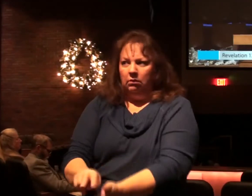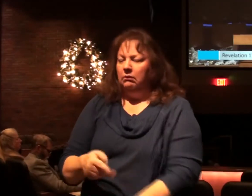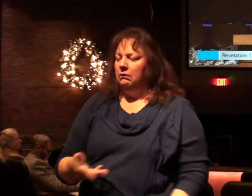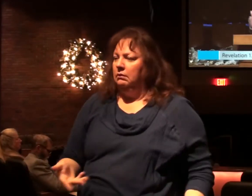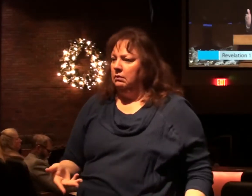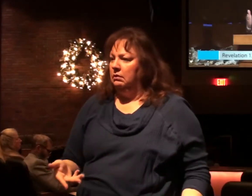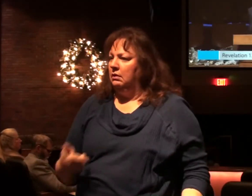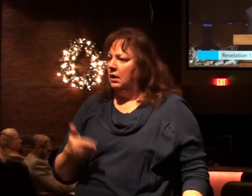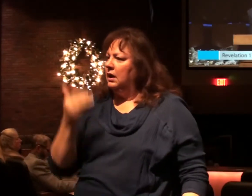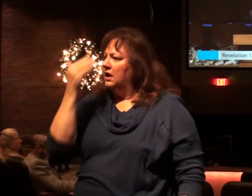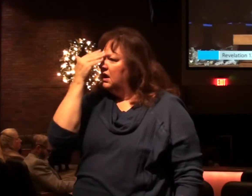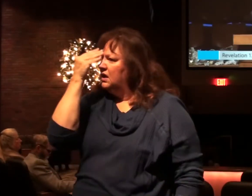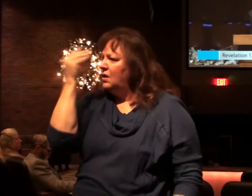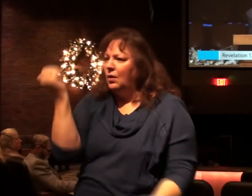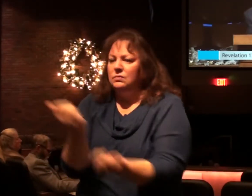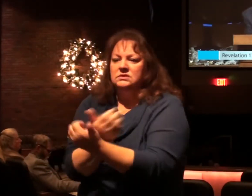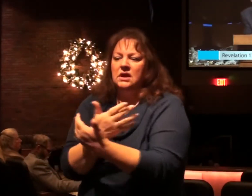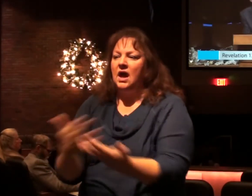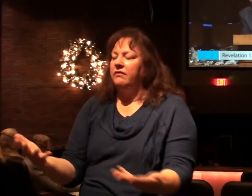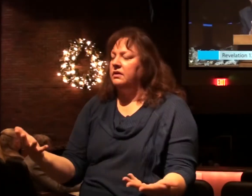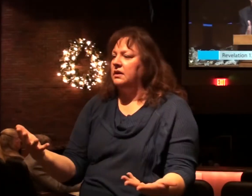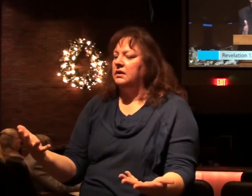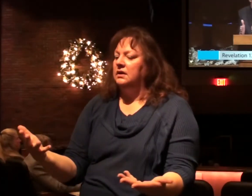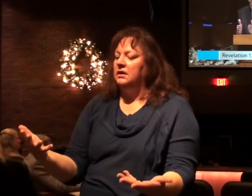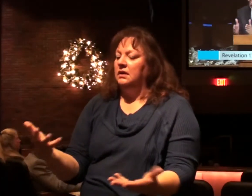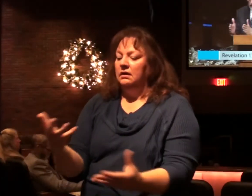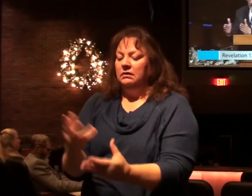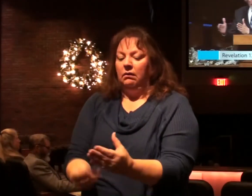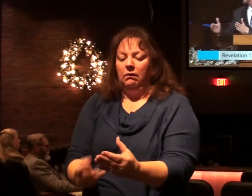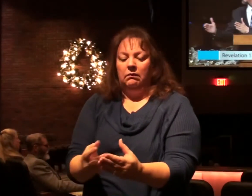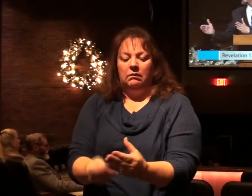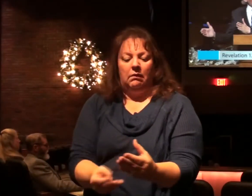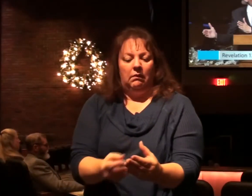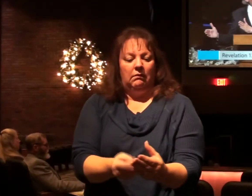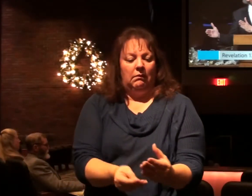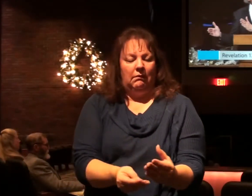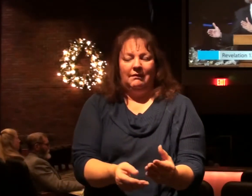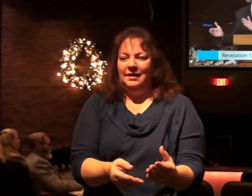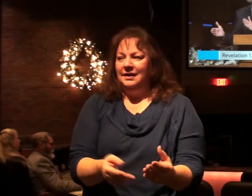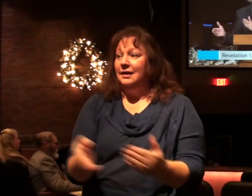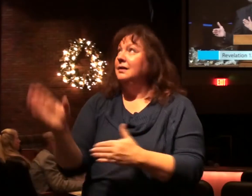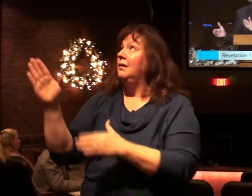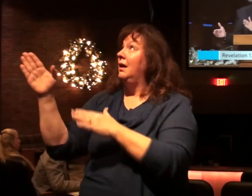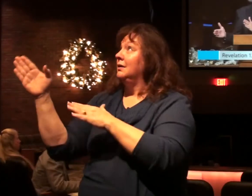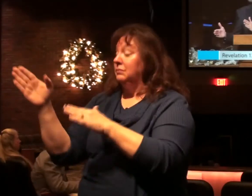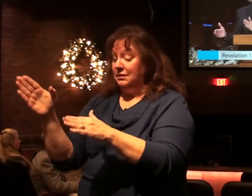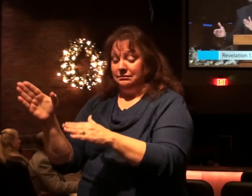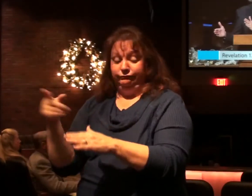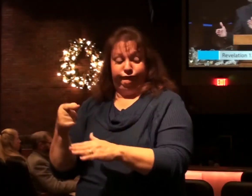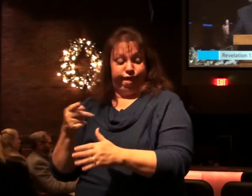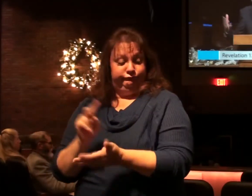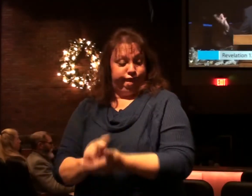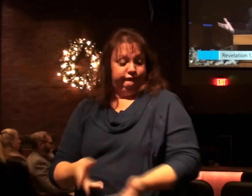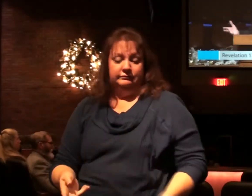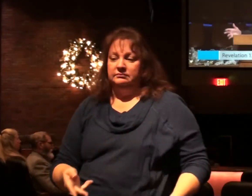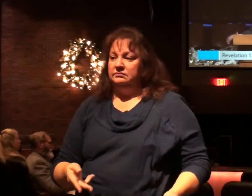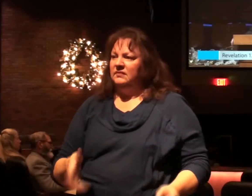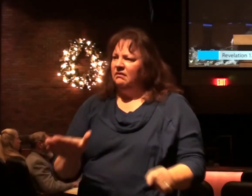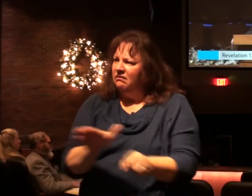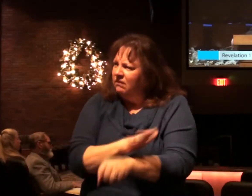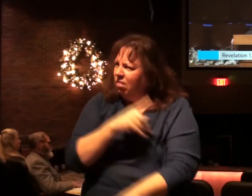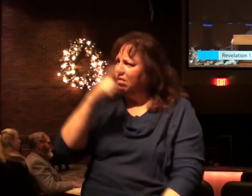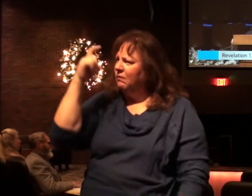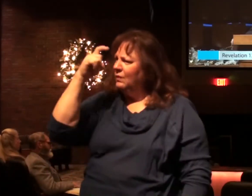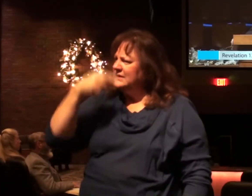He knows everything is gone even as God has unfolded it. He's full of wisdom.